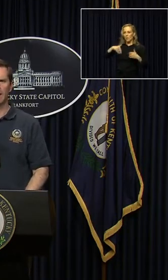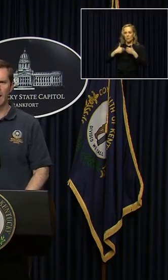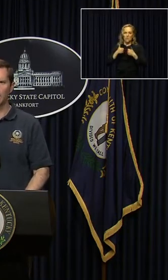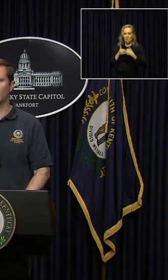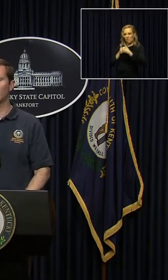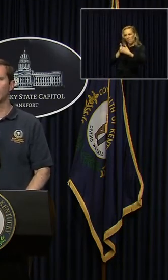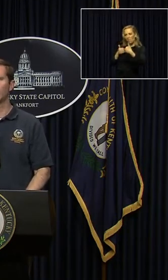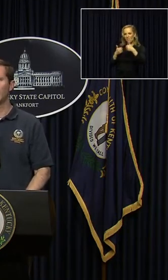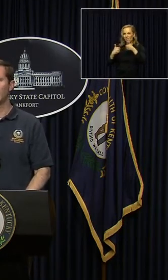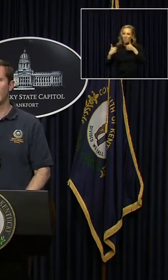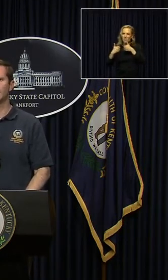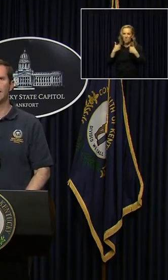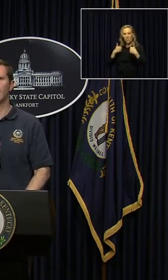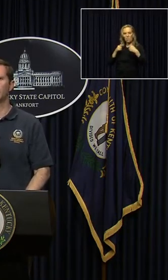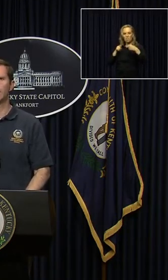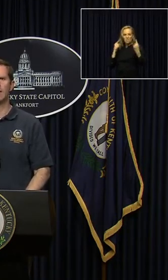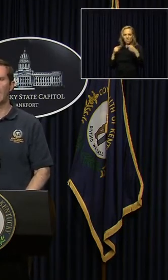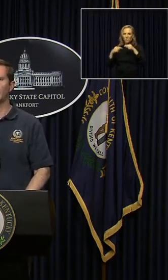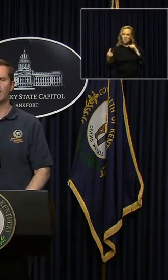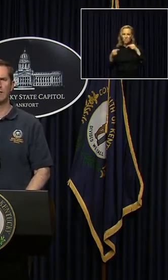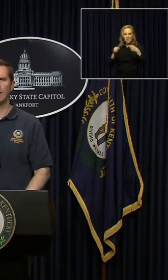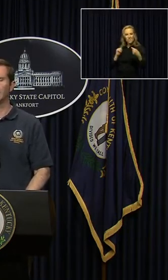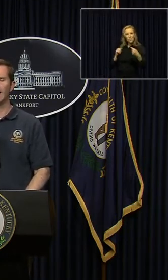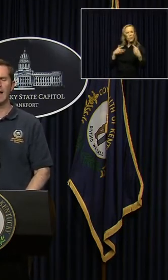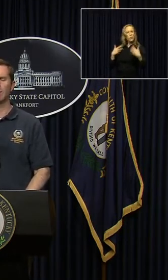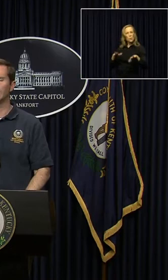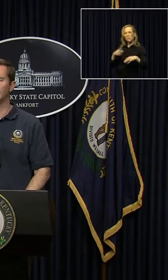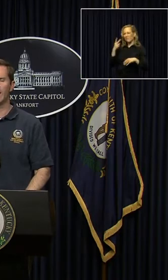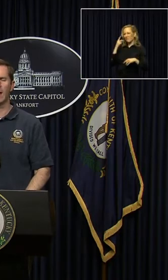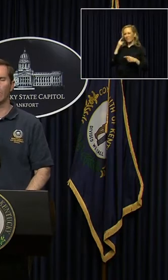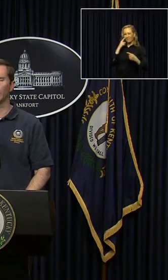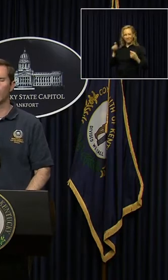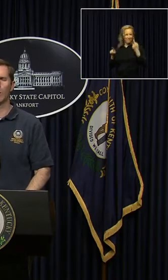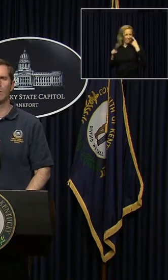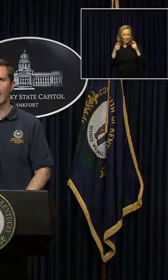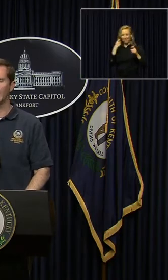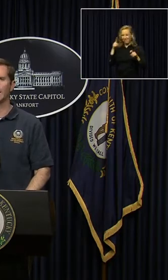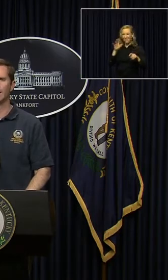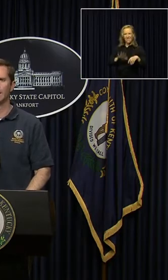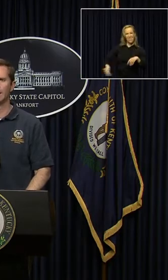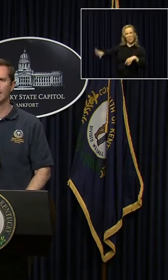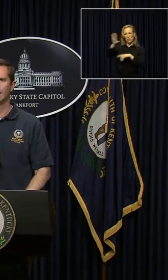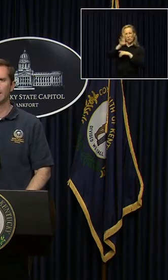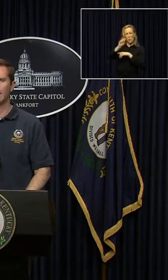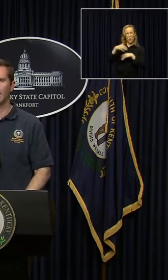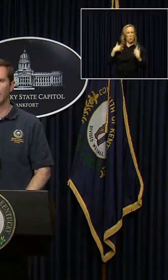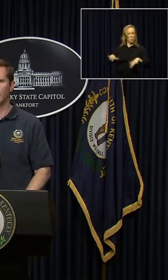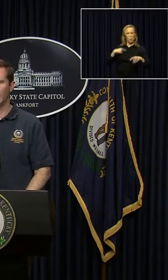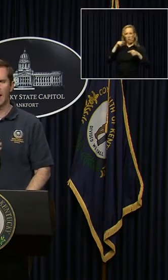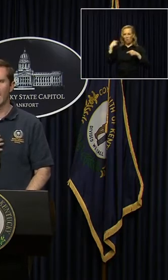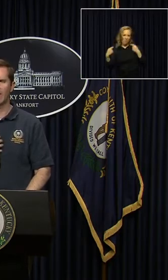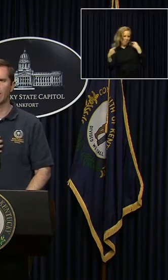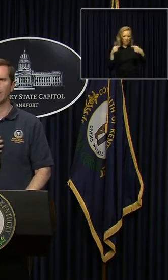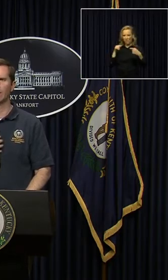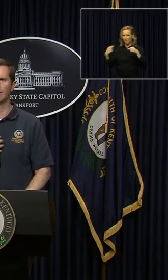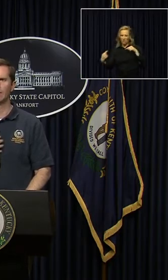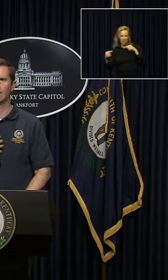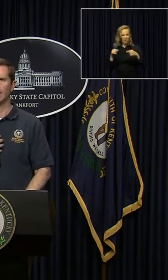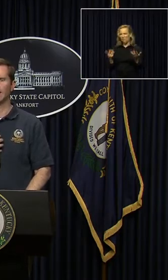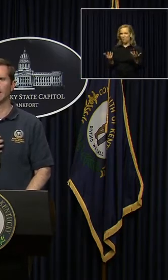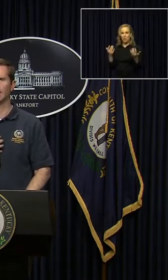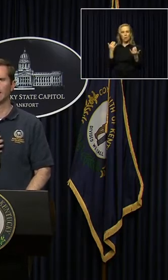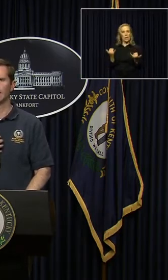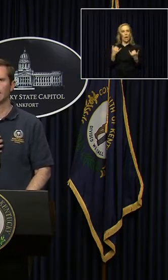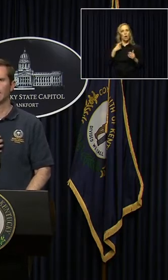of a commonwealth and as a country as I have ever seen. And I believe now we are more united than I have ever